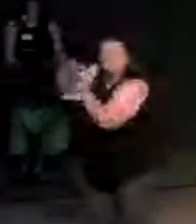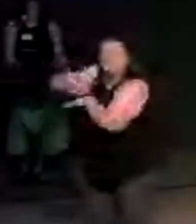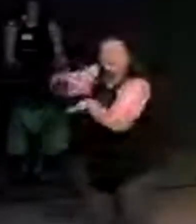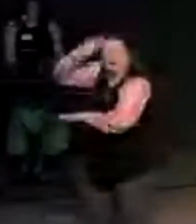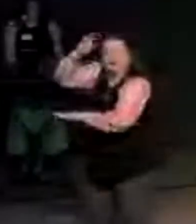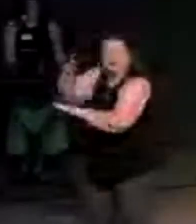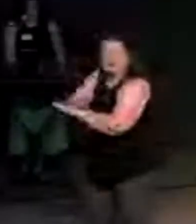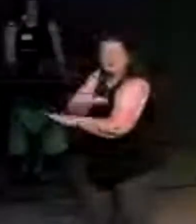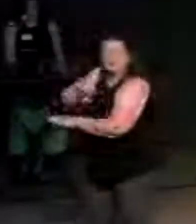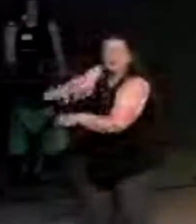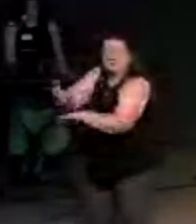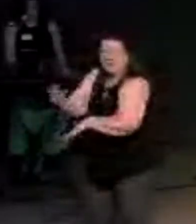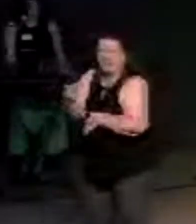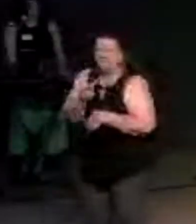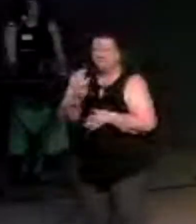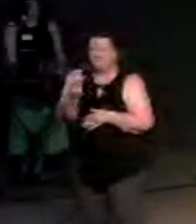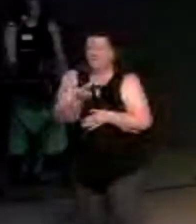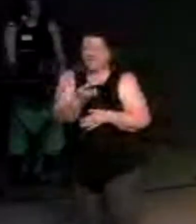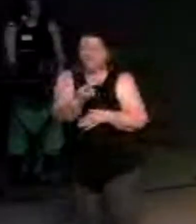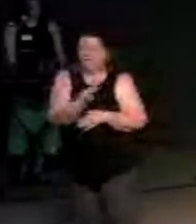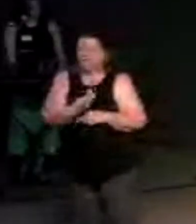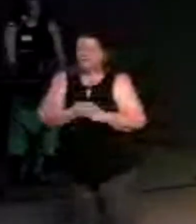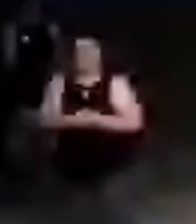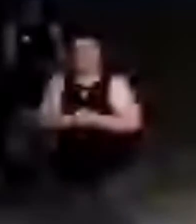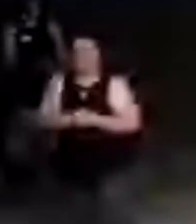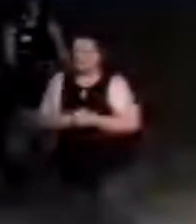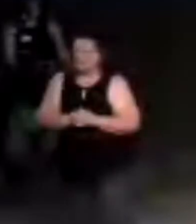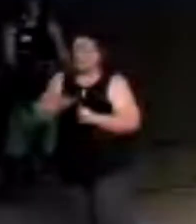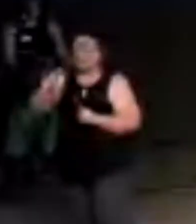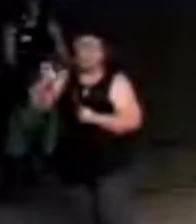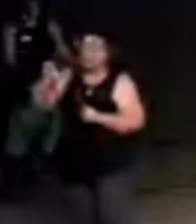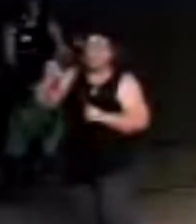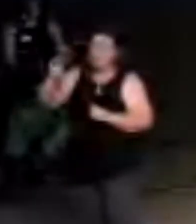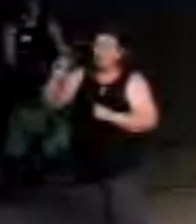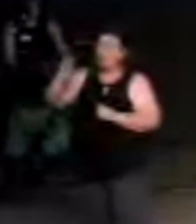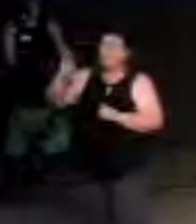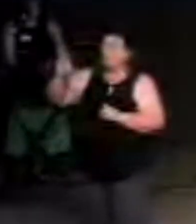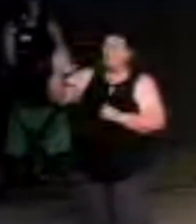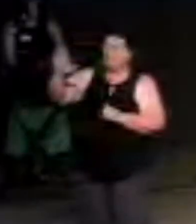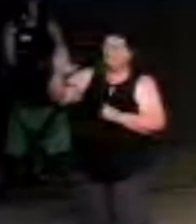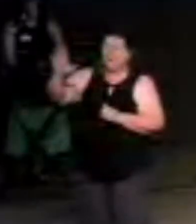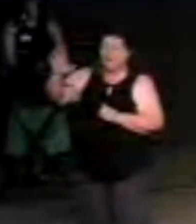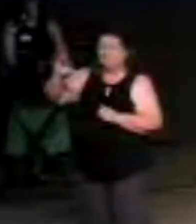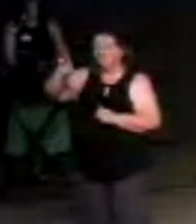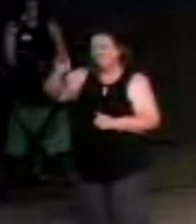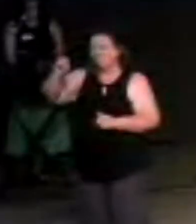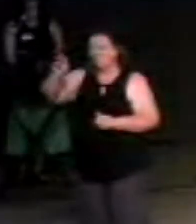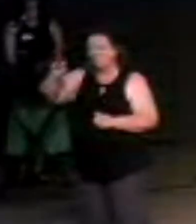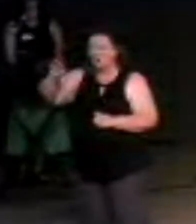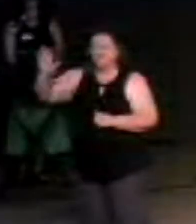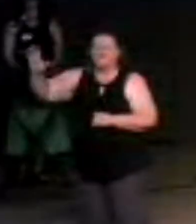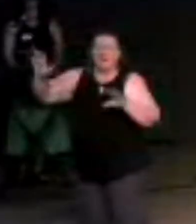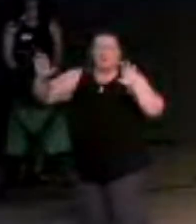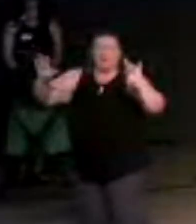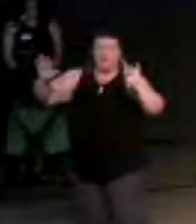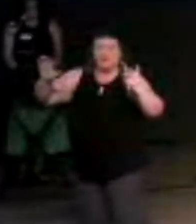for you and i romans chapter 5 verse 8 reminds us church but god